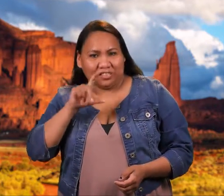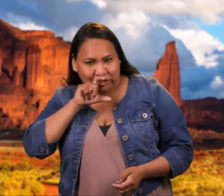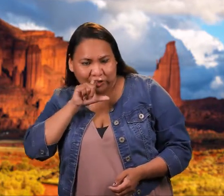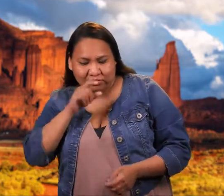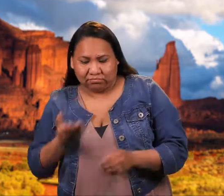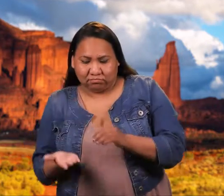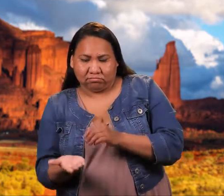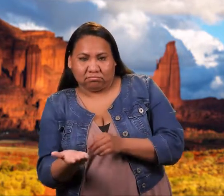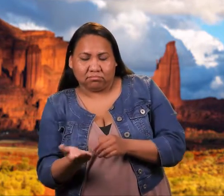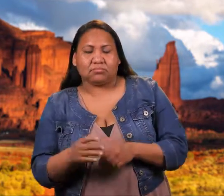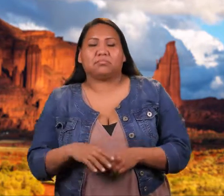yellow eagle.